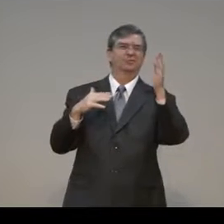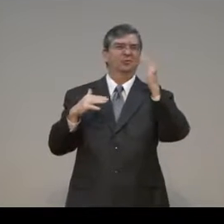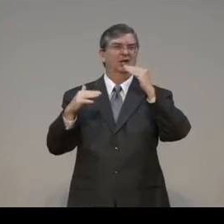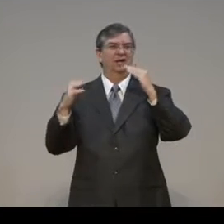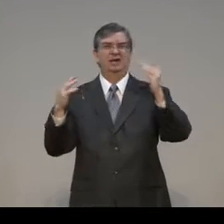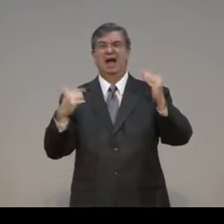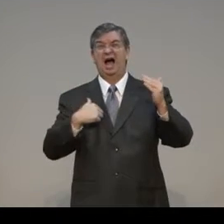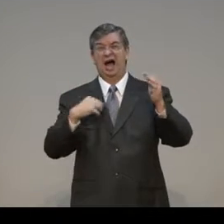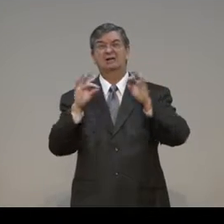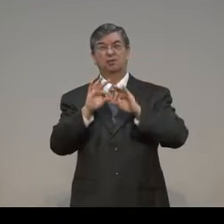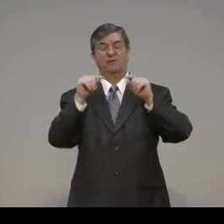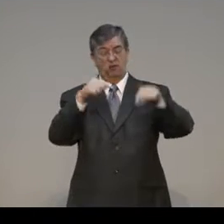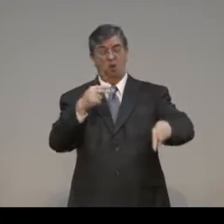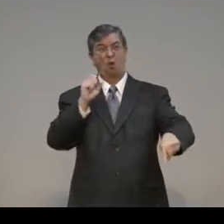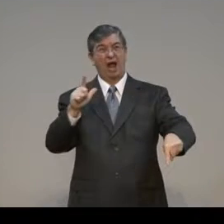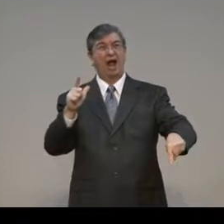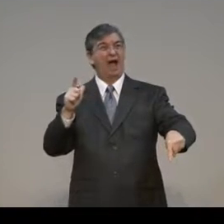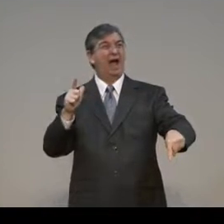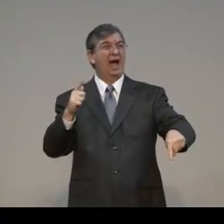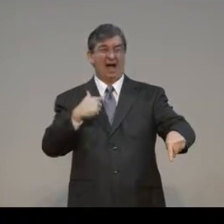Many times you think, I don't deserve it.